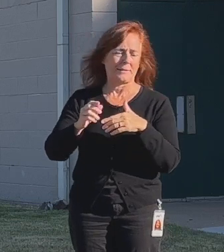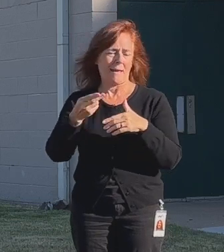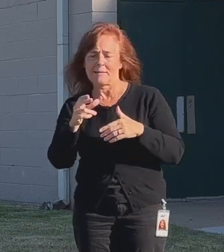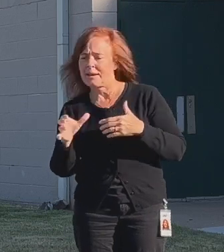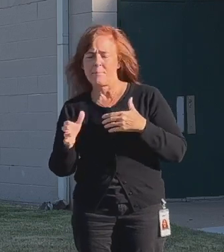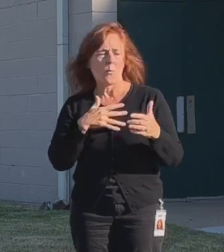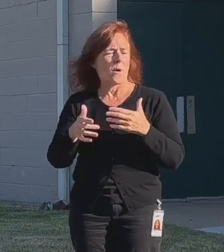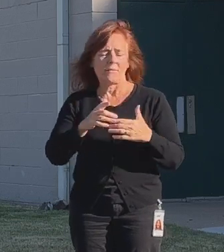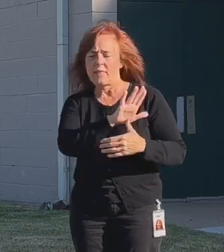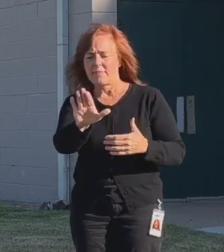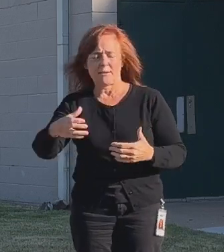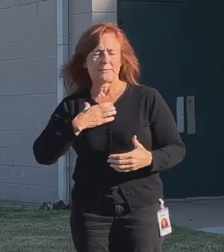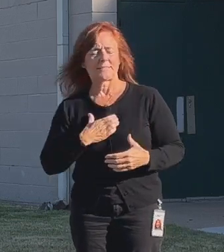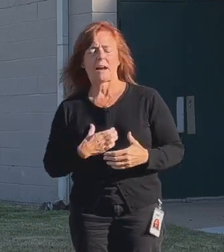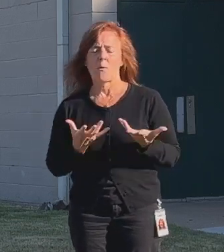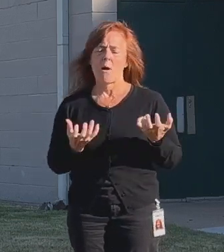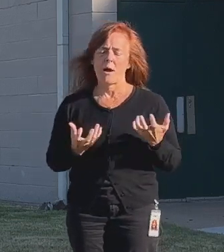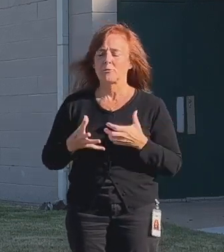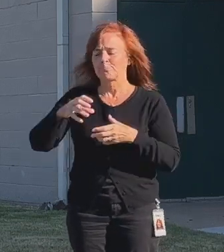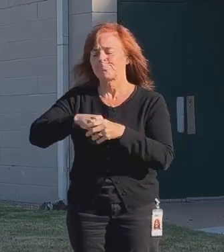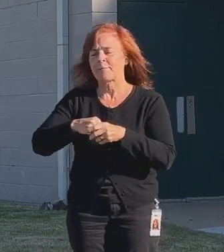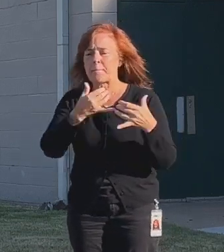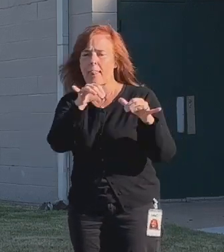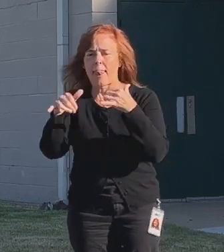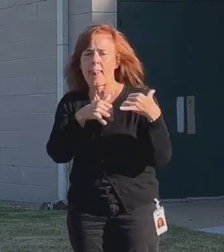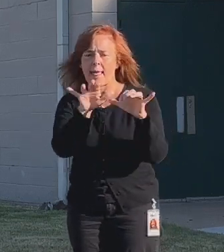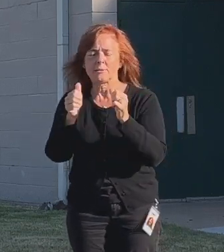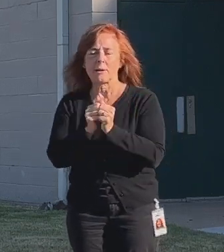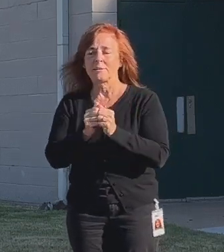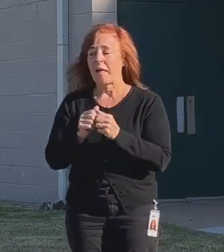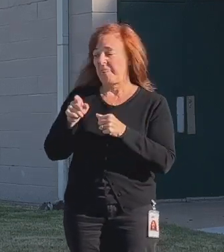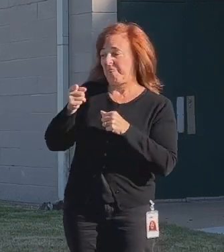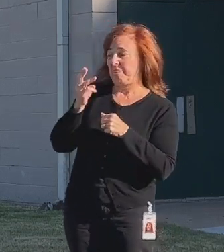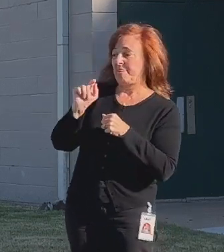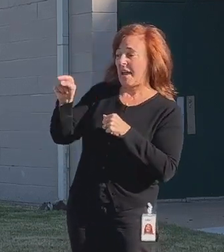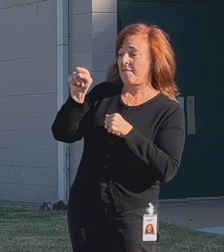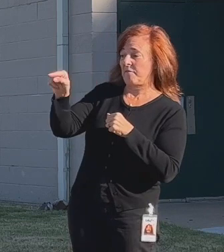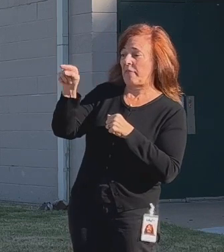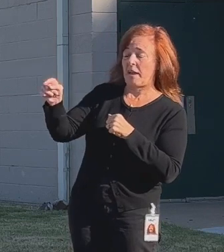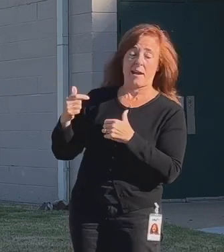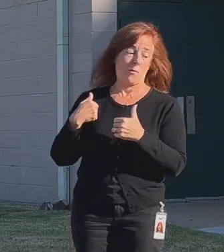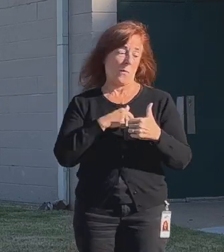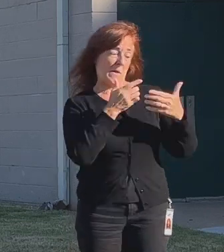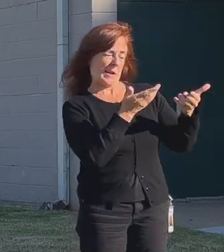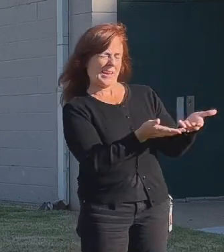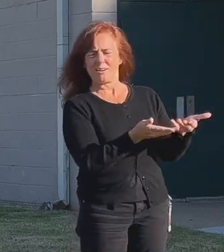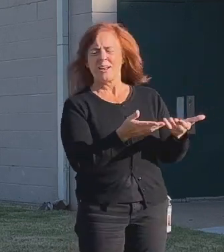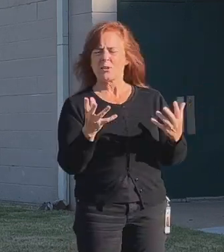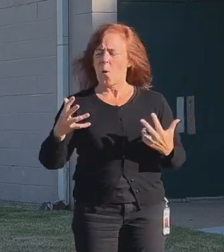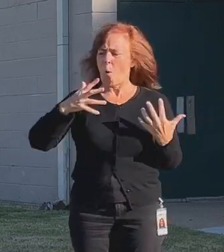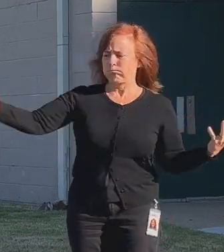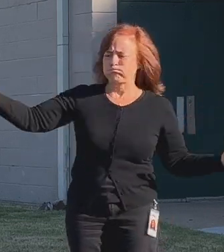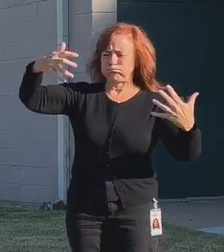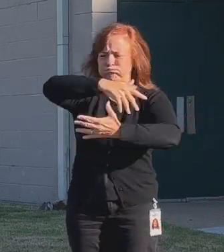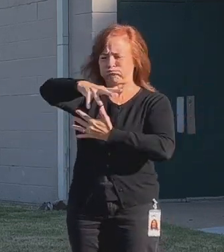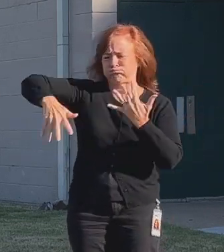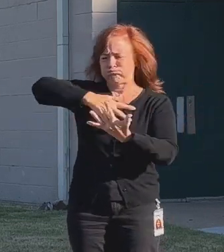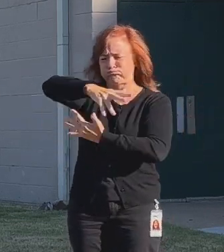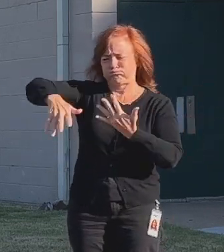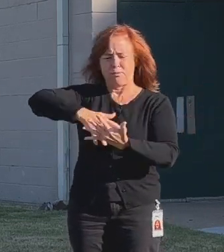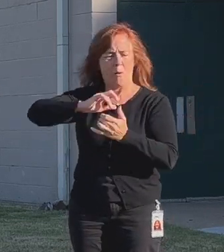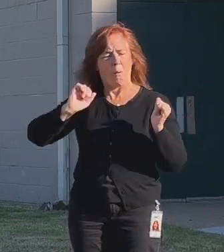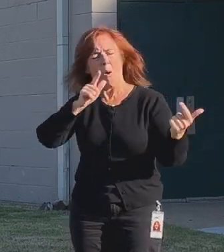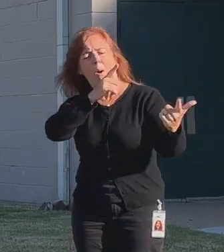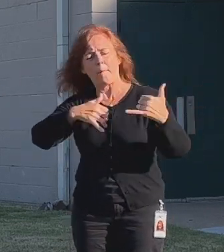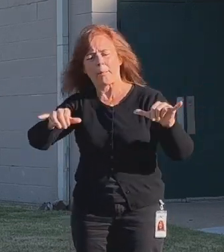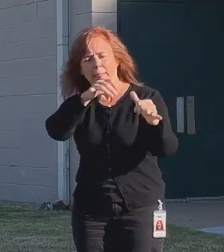desire is so that they can engage together. It's not them over there on that piece for them. It's them like every other kid playing together with their friends and